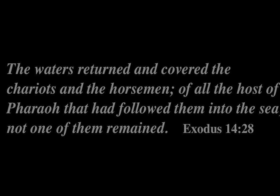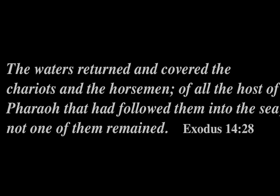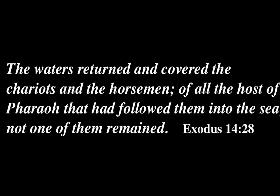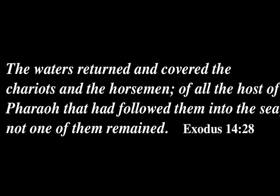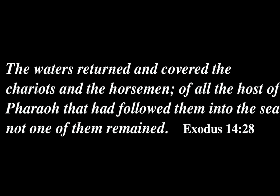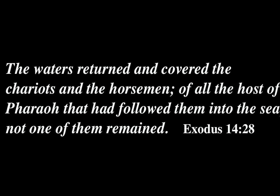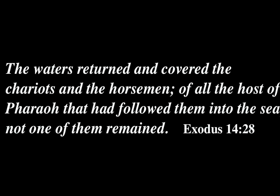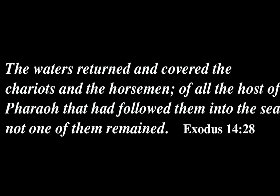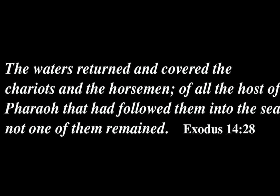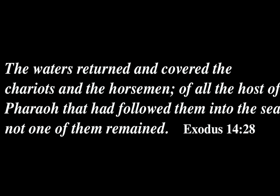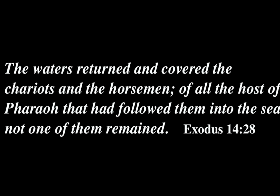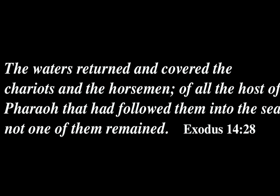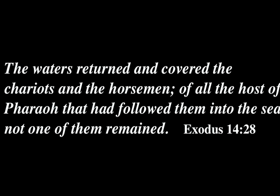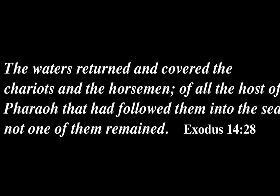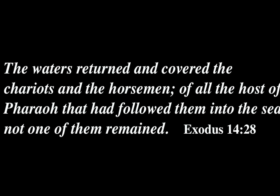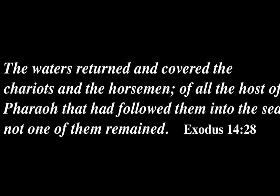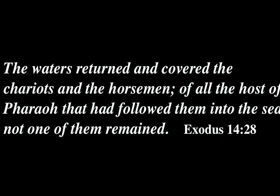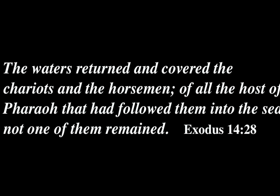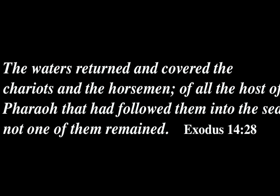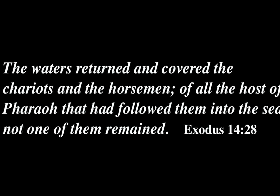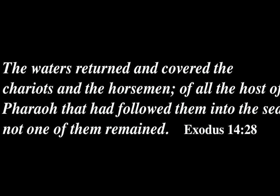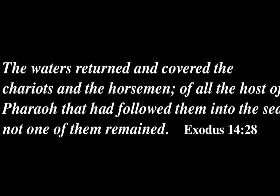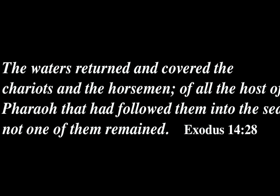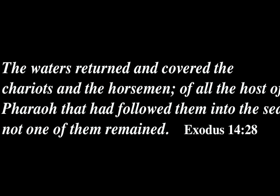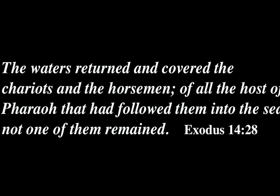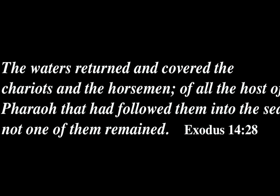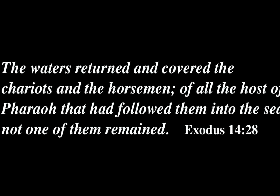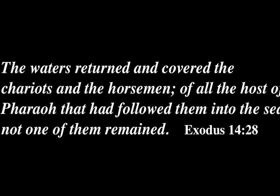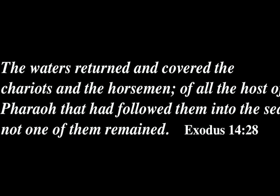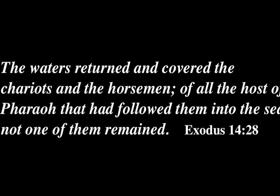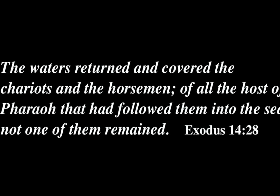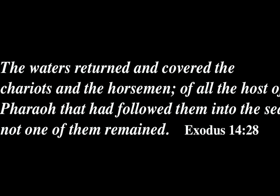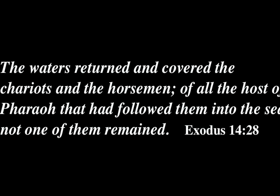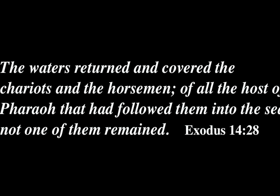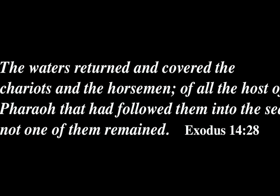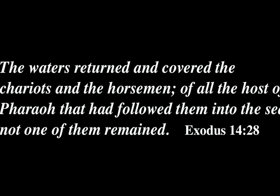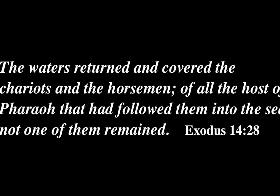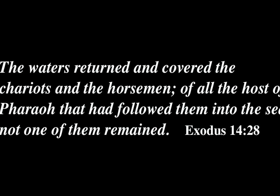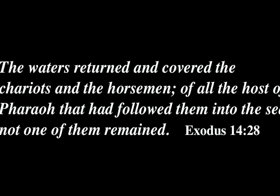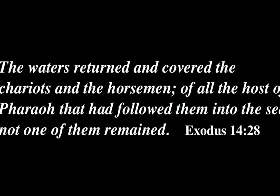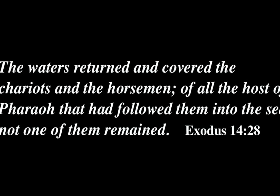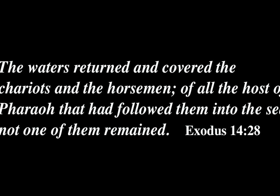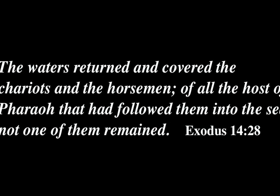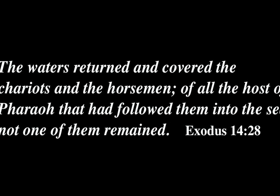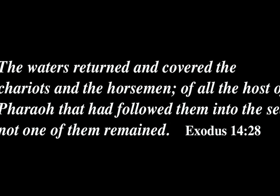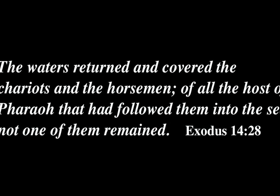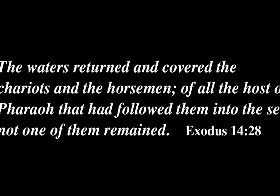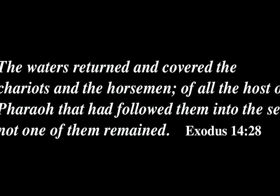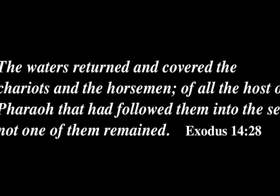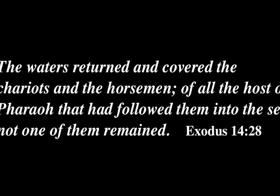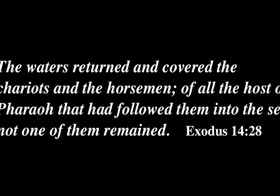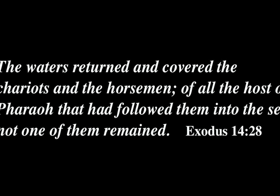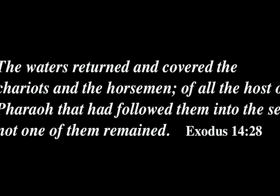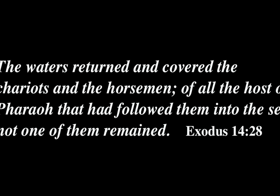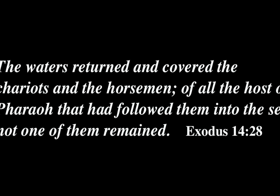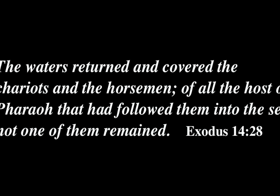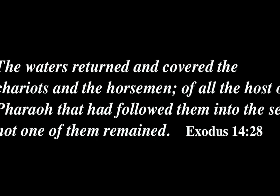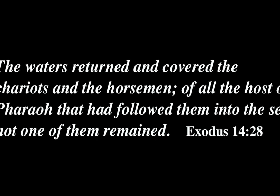The waters returned and covered the chariots and the horsemen of all the hosts of Pharaoh that had followed them into the sea. Not one of them remained.